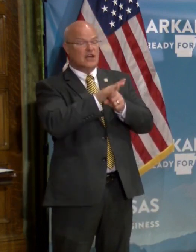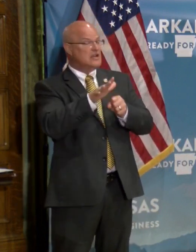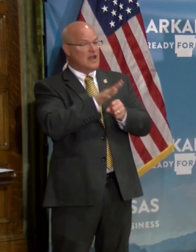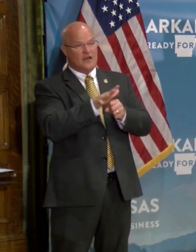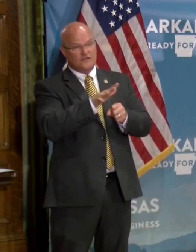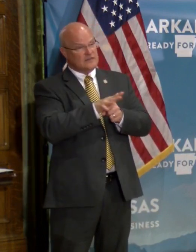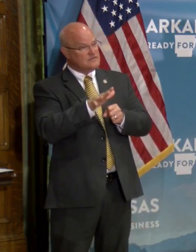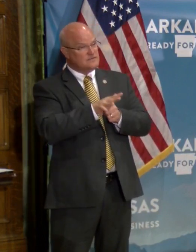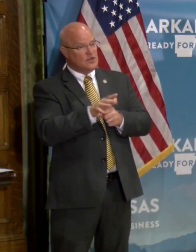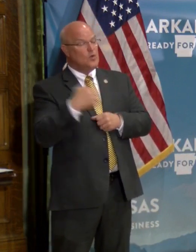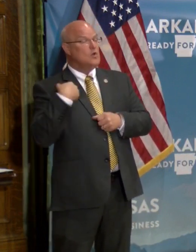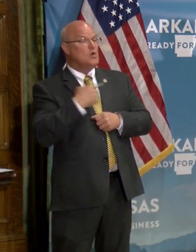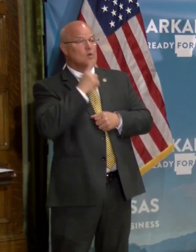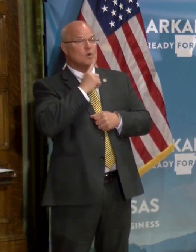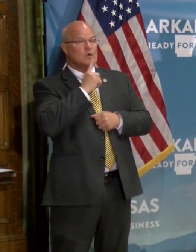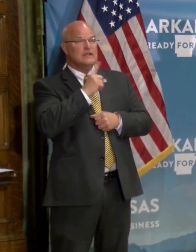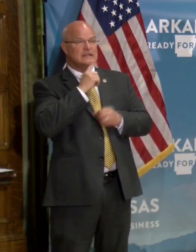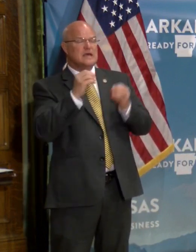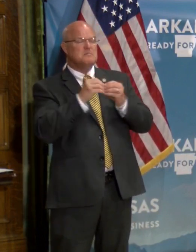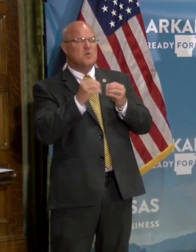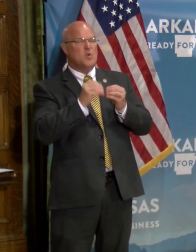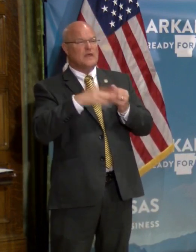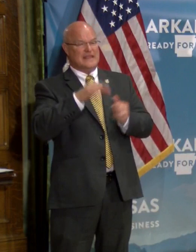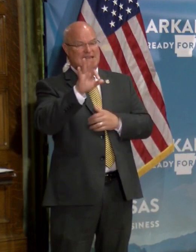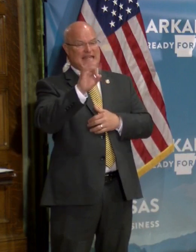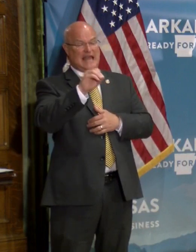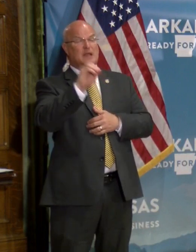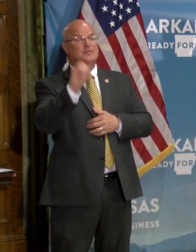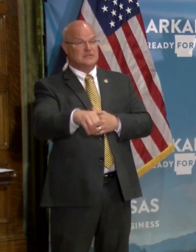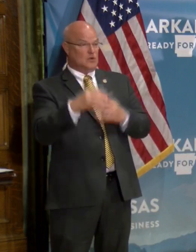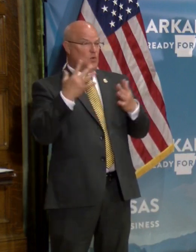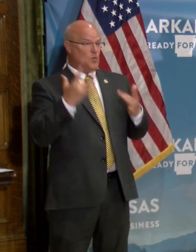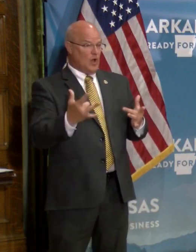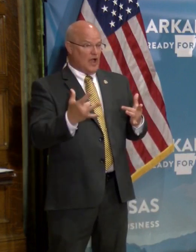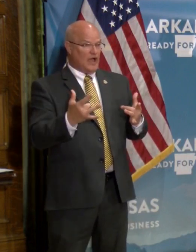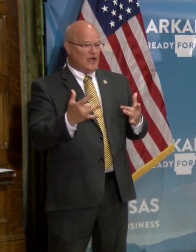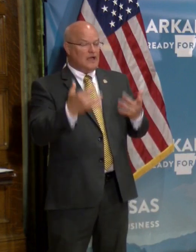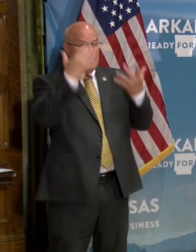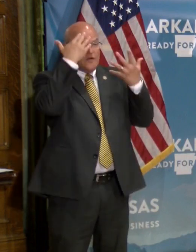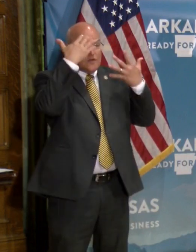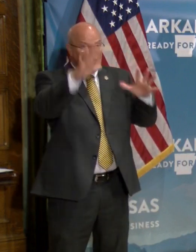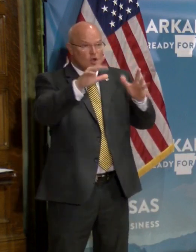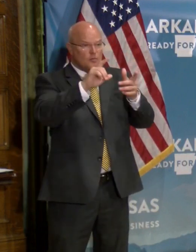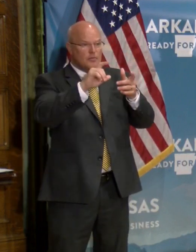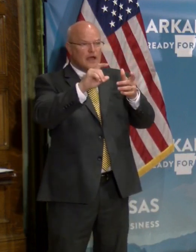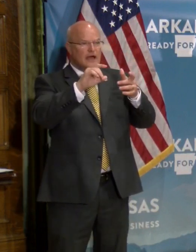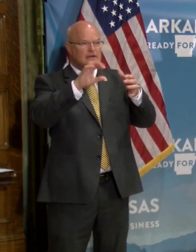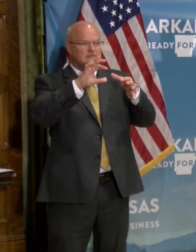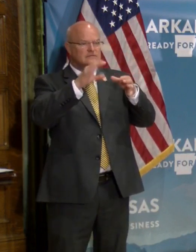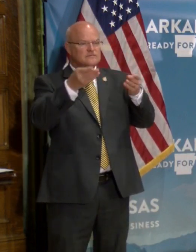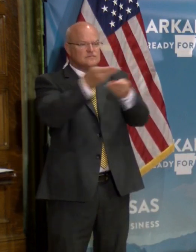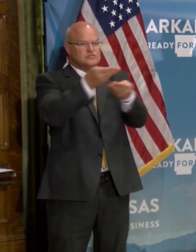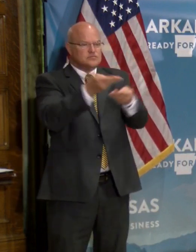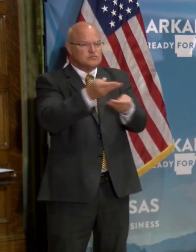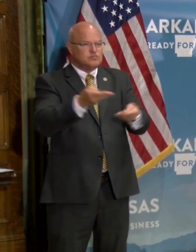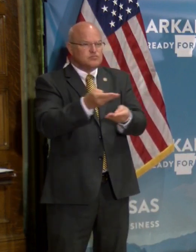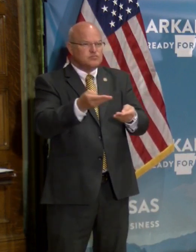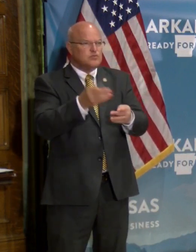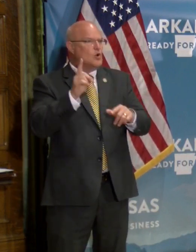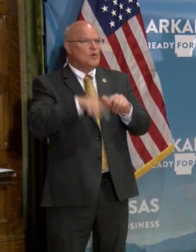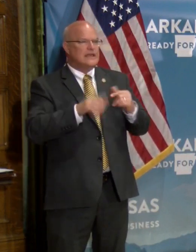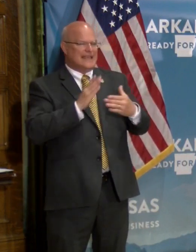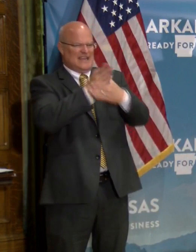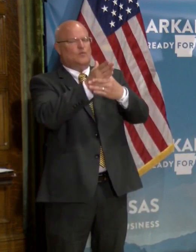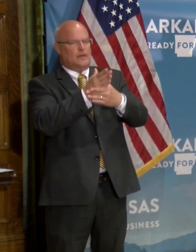enough. We really need to get that over 90% because if we don't know about chains of transmission, we can't